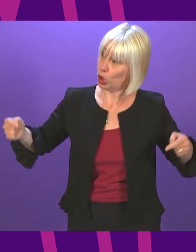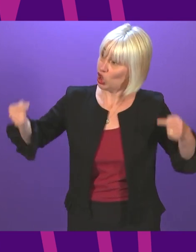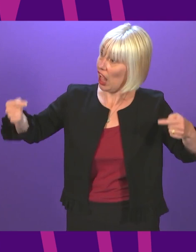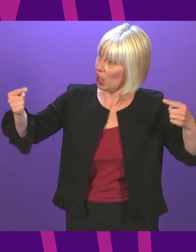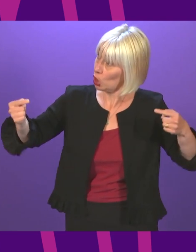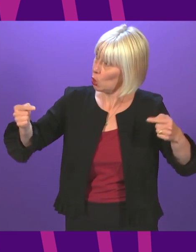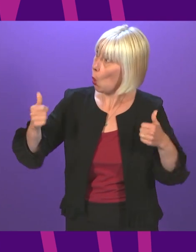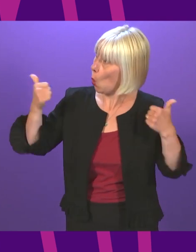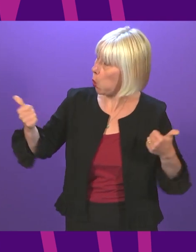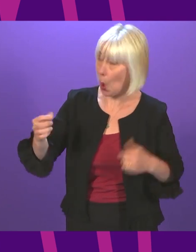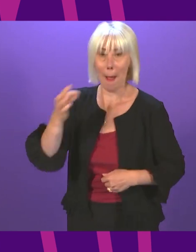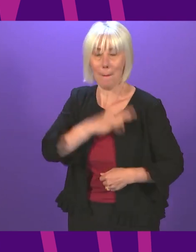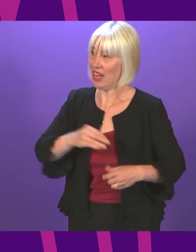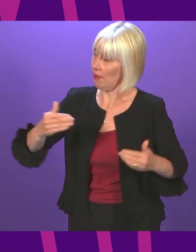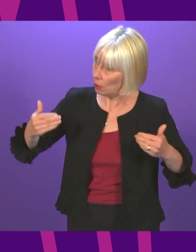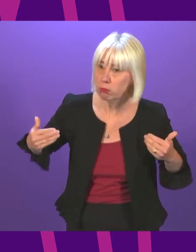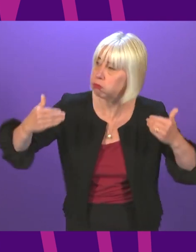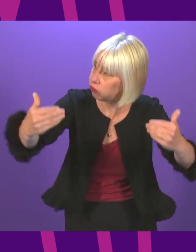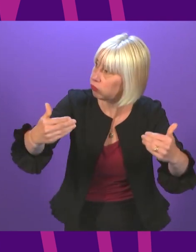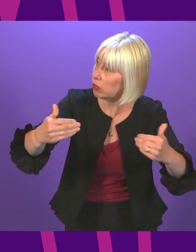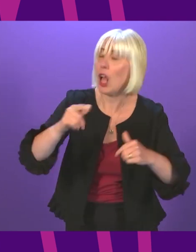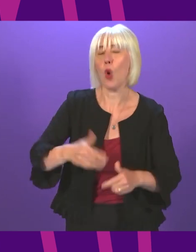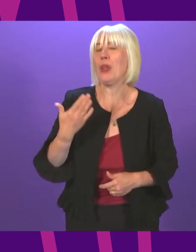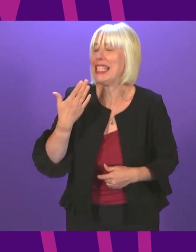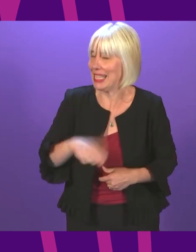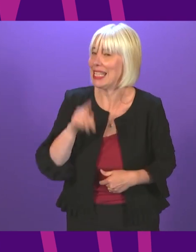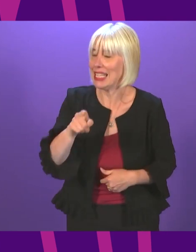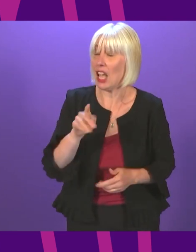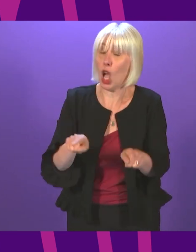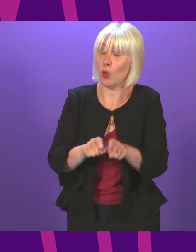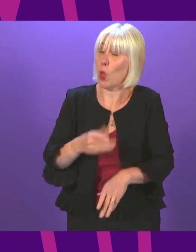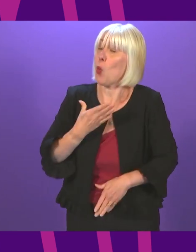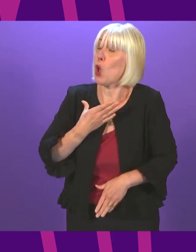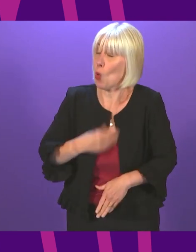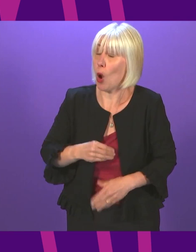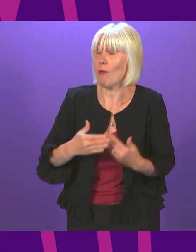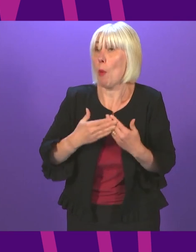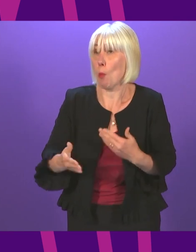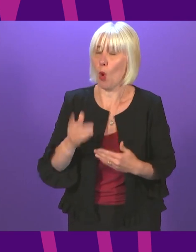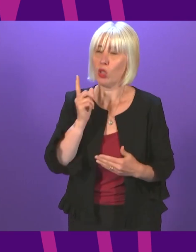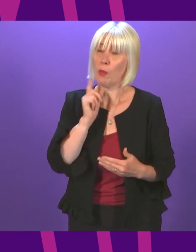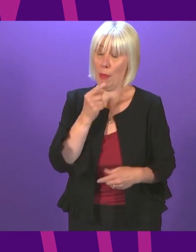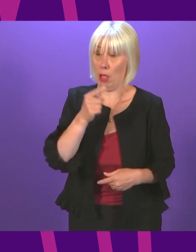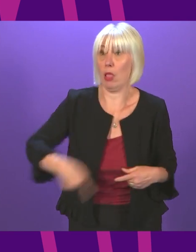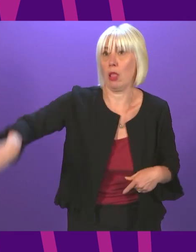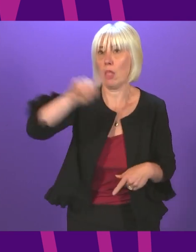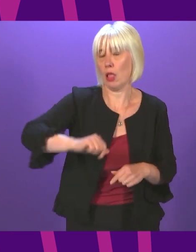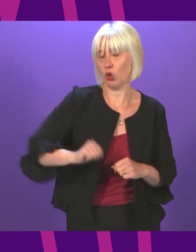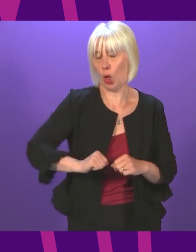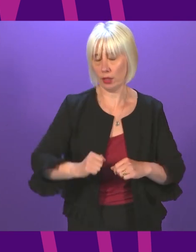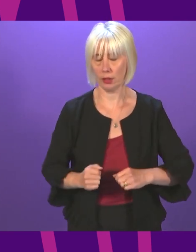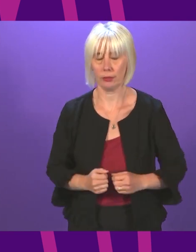and faster because that I believe is what is needed and wanted indeed by a majority of people across the country. Liz Smith.